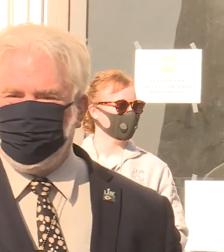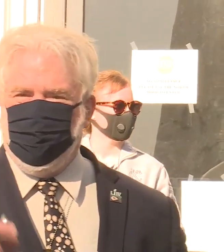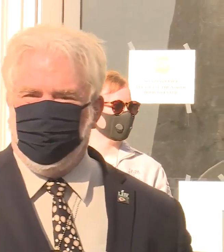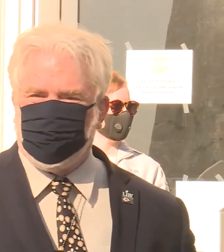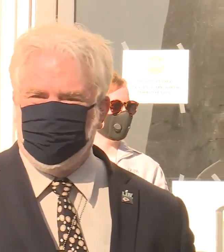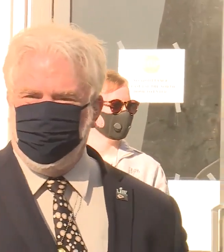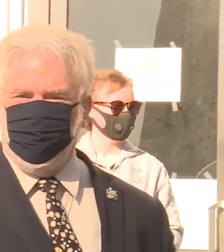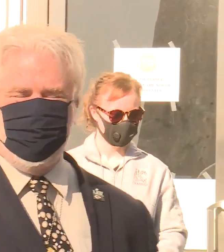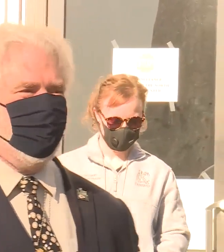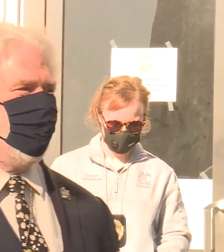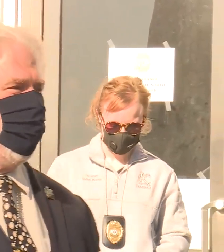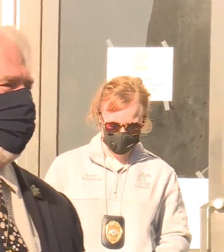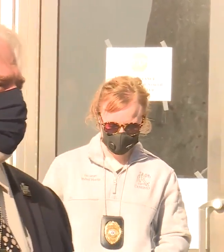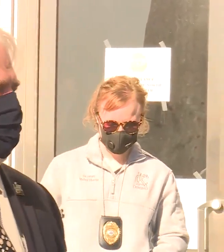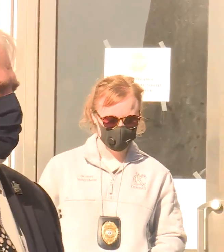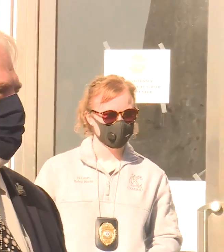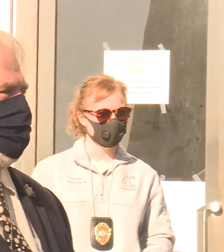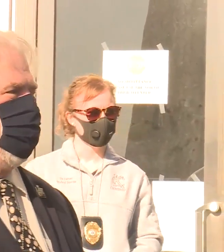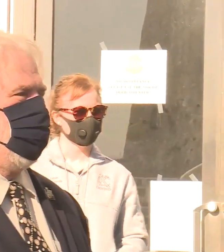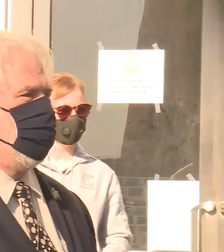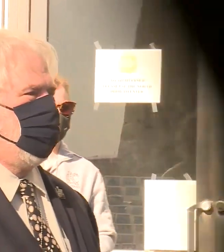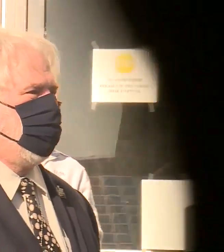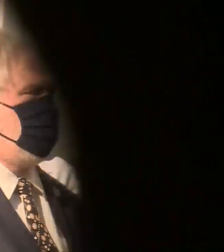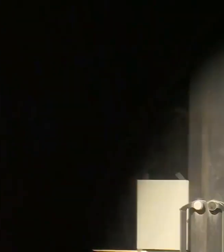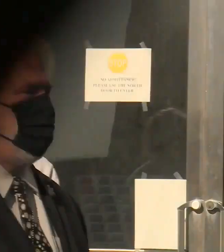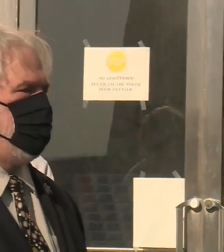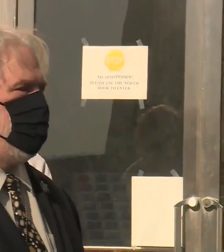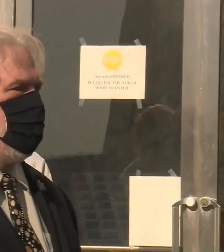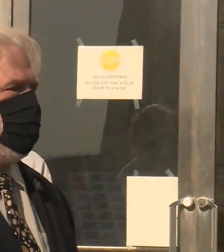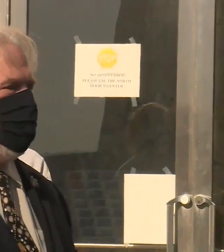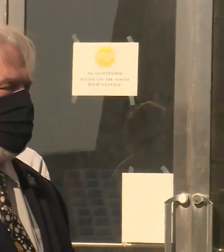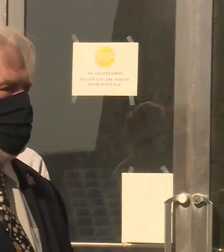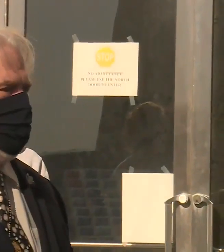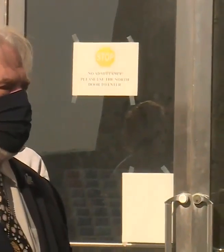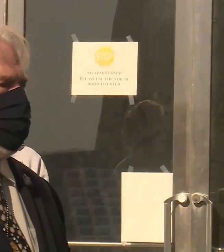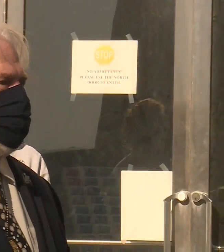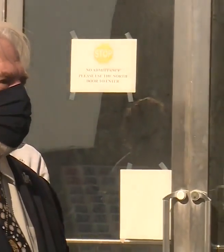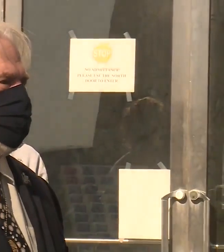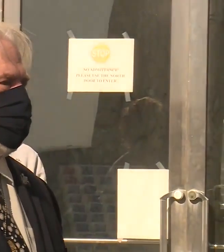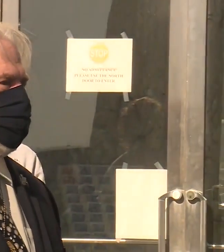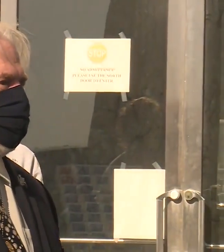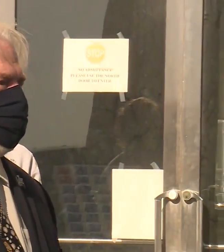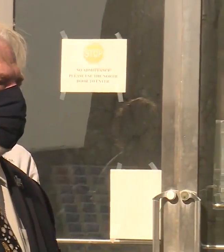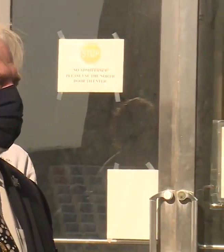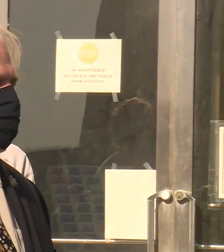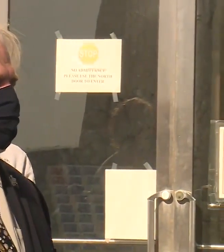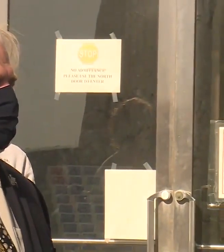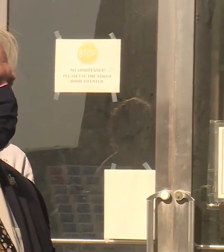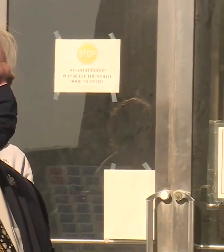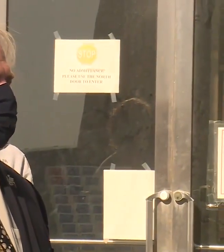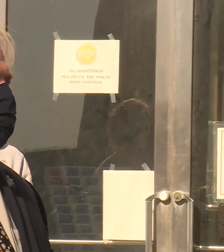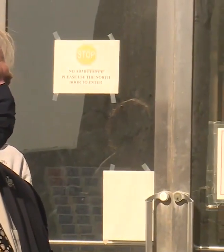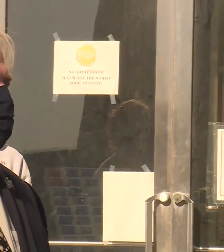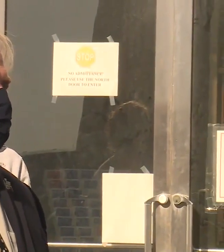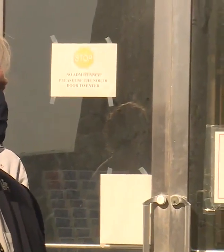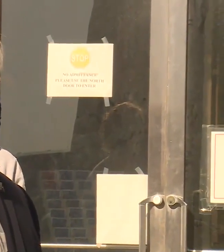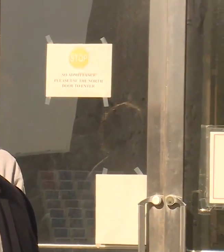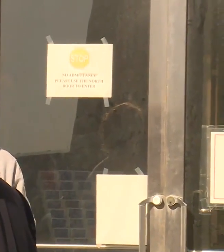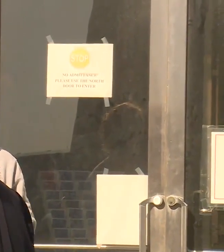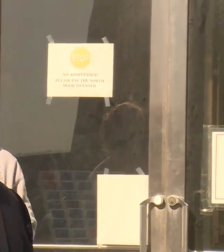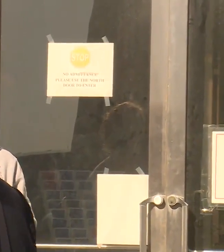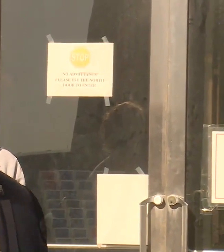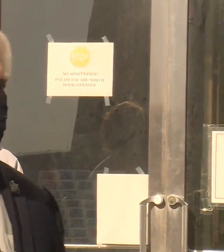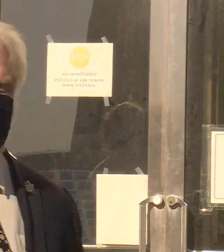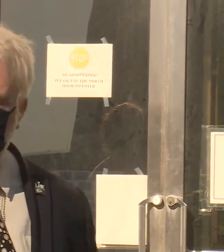turn something they have to. For clarification, there was listed in the order that they are under that exemption like education. So